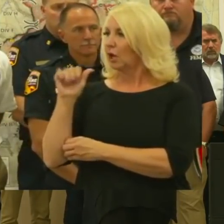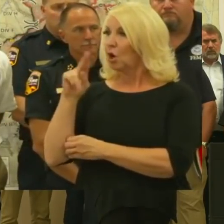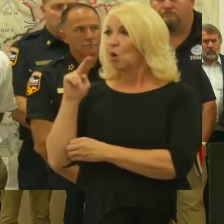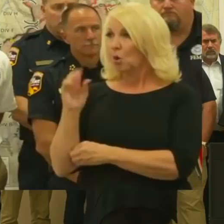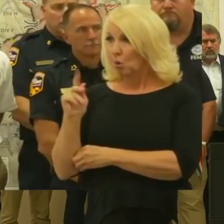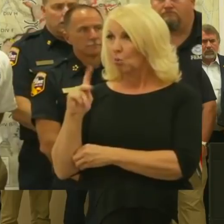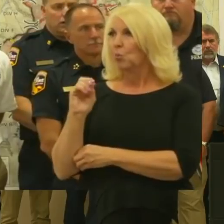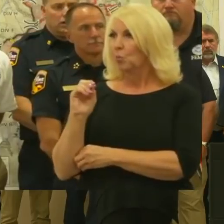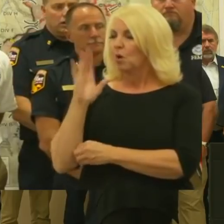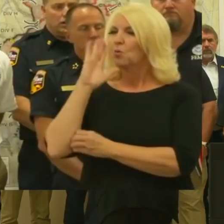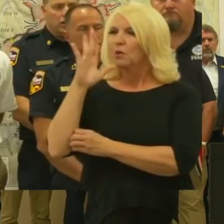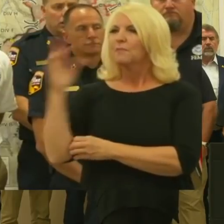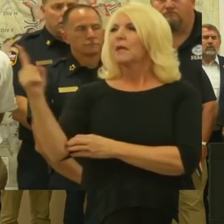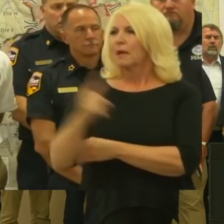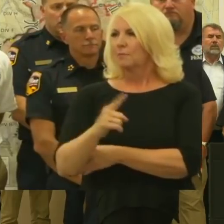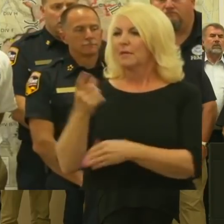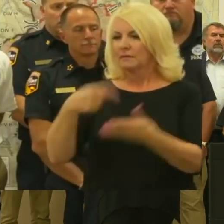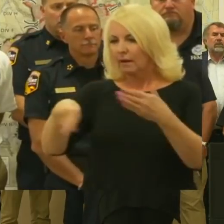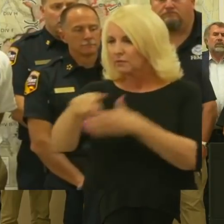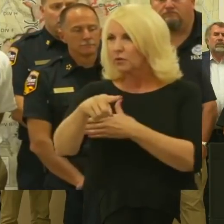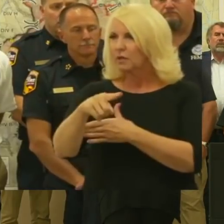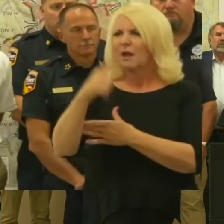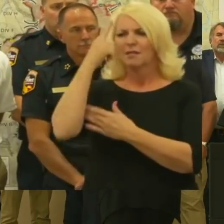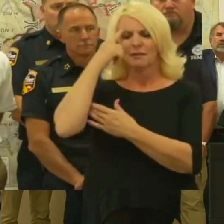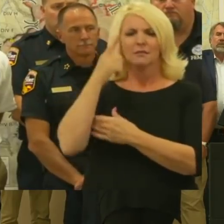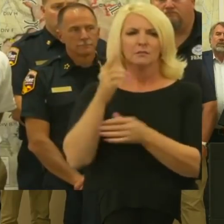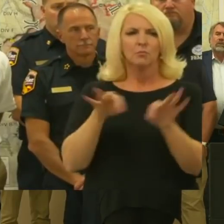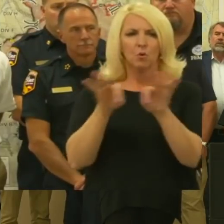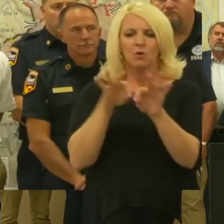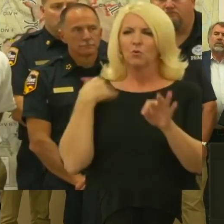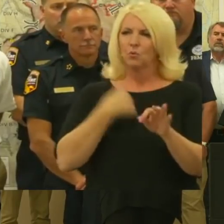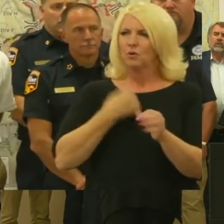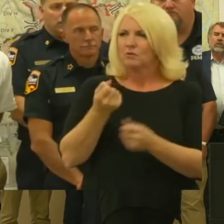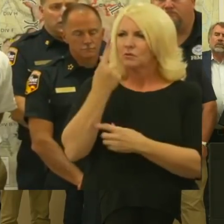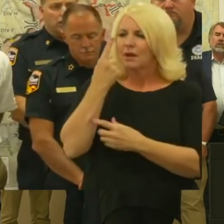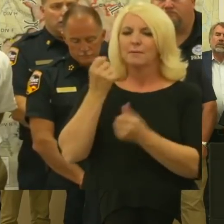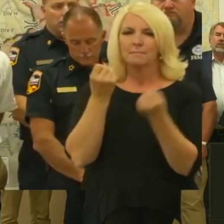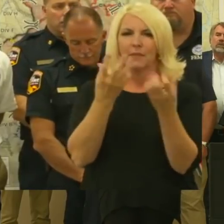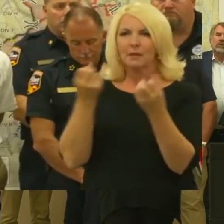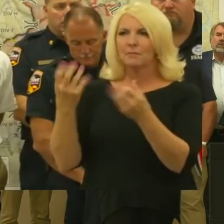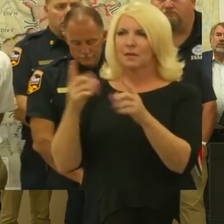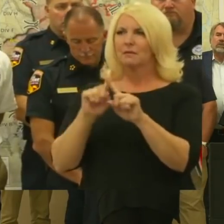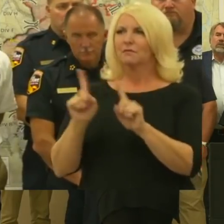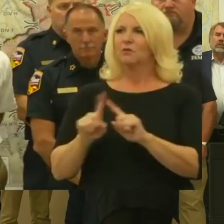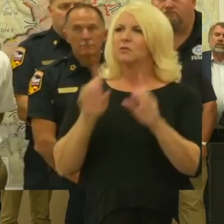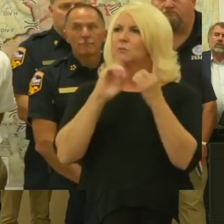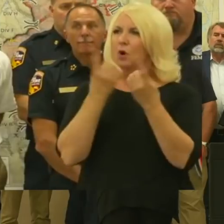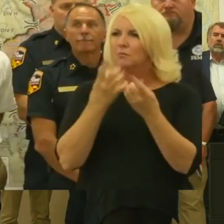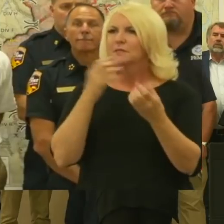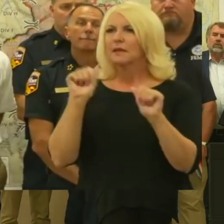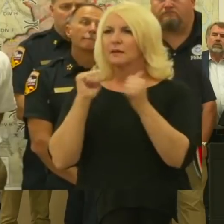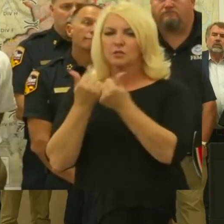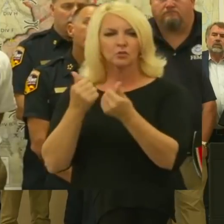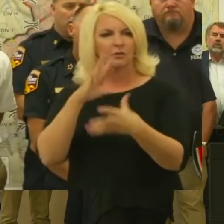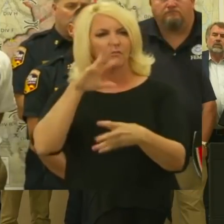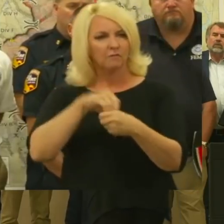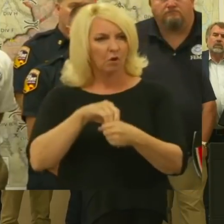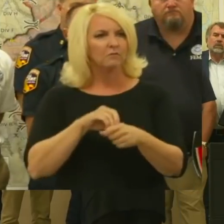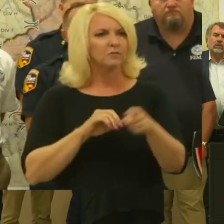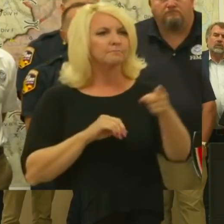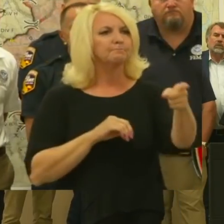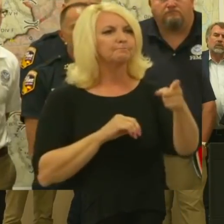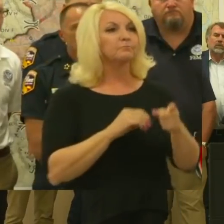departments that are involved in this. So I think what's important is to understand the local needs and be able to make sure we're supporting and responding. Yes,'am. Can